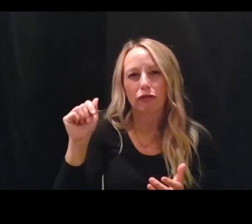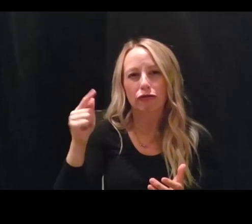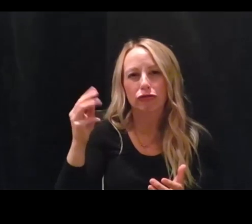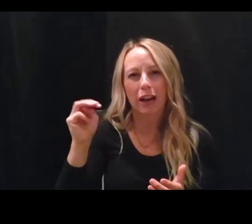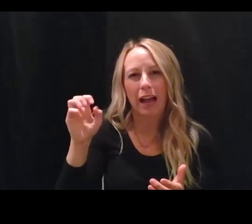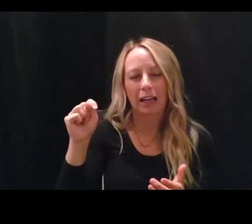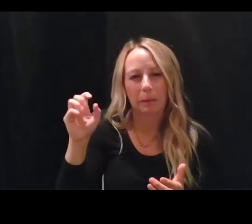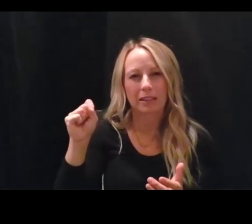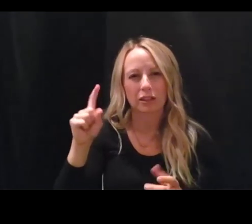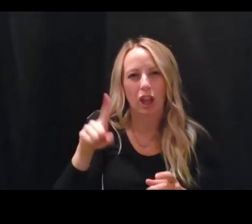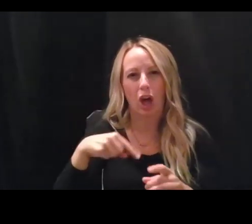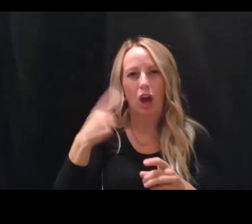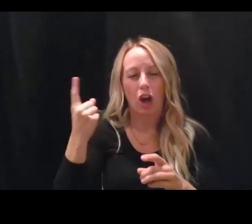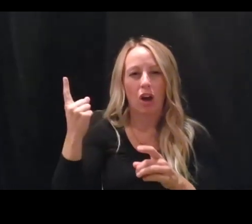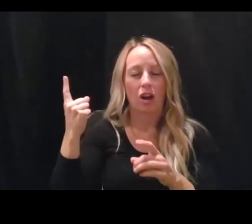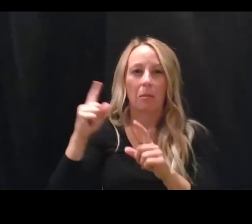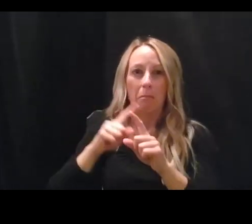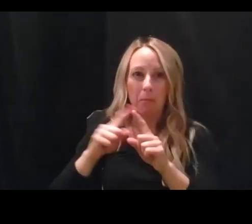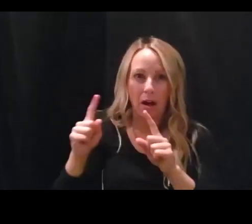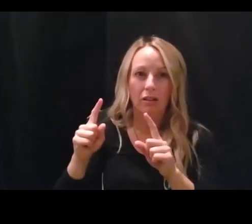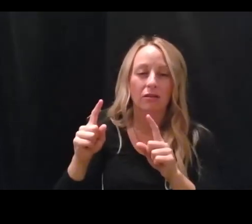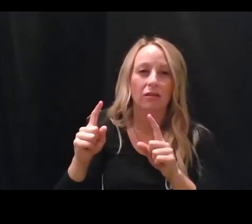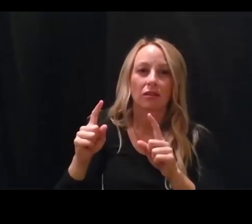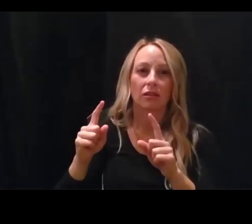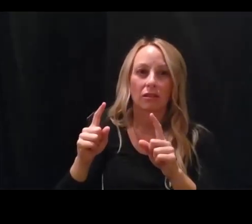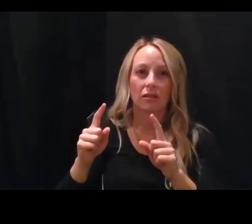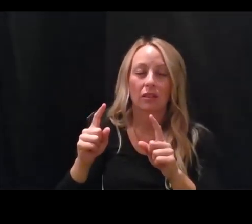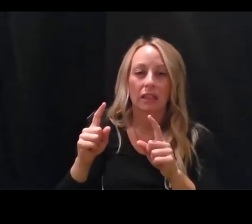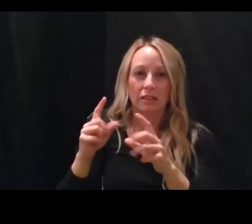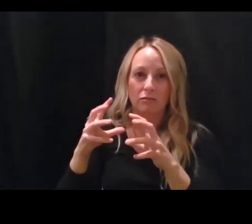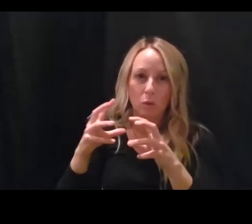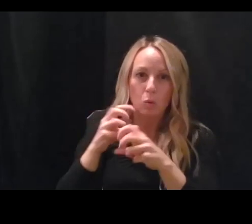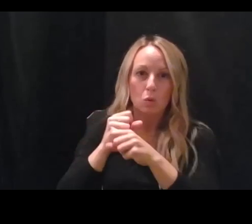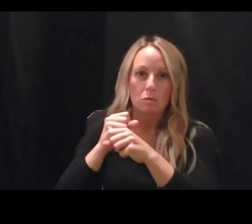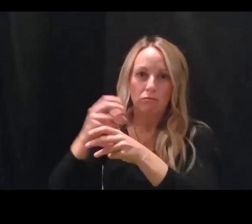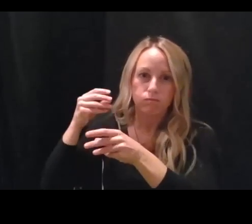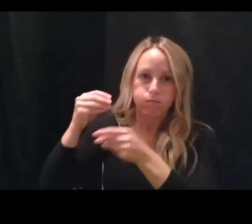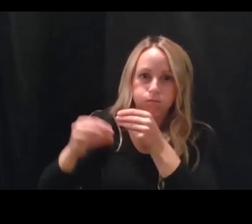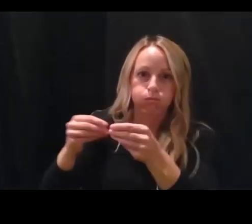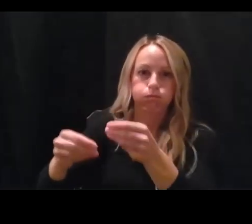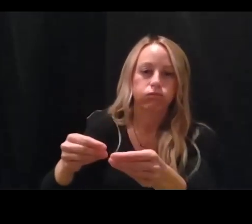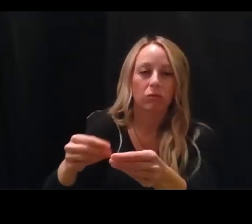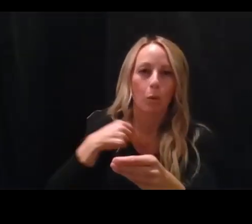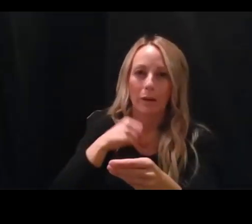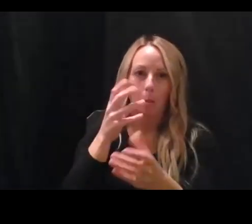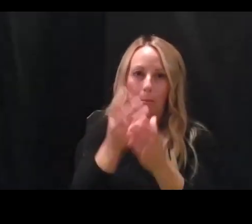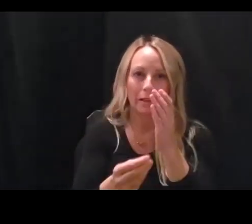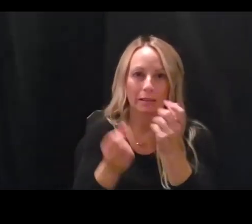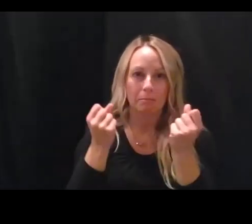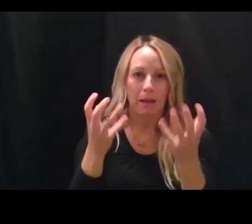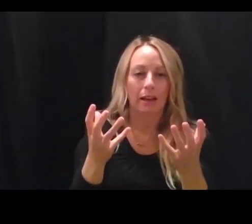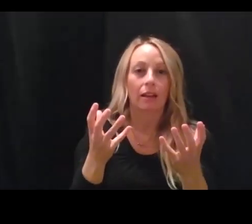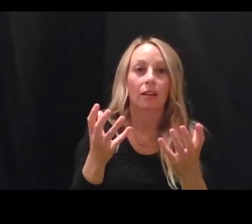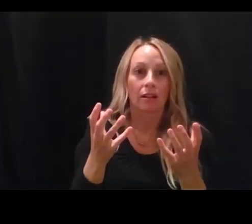very, very highly conserved in the virus. So, so we don't miss very many with it. The